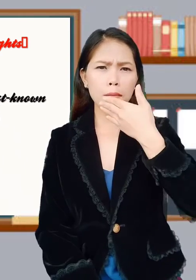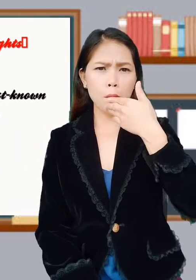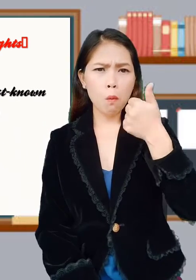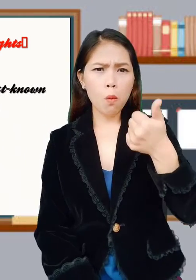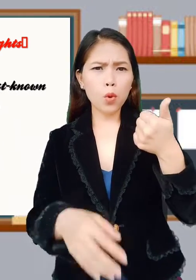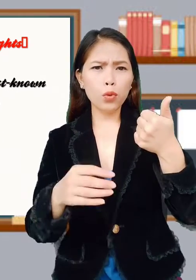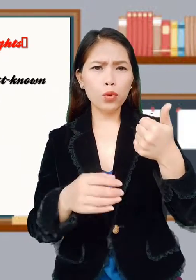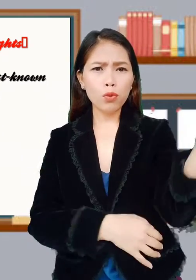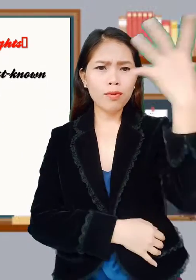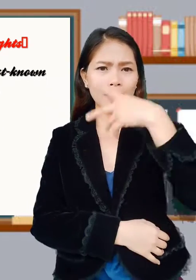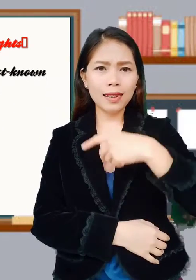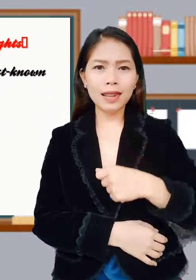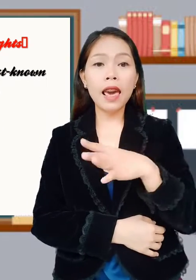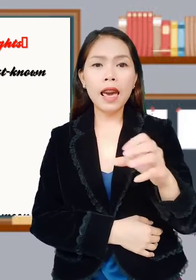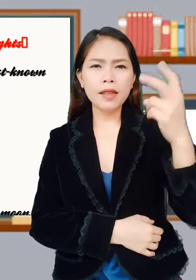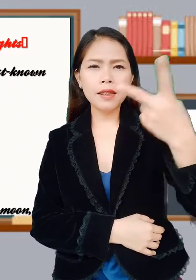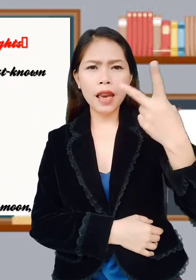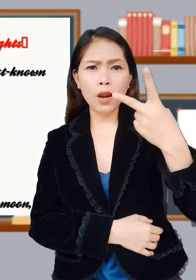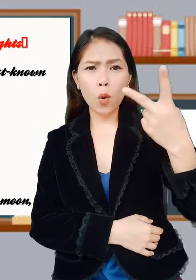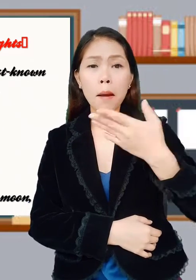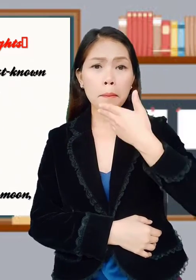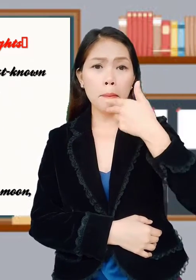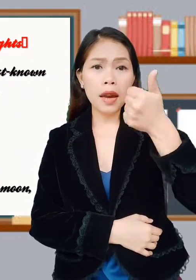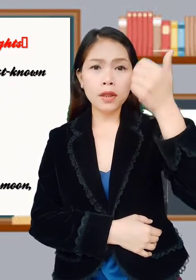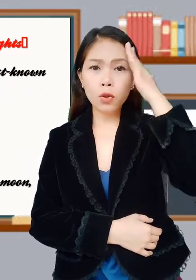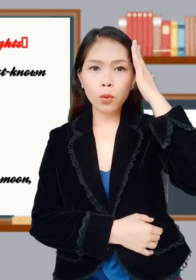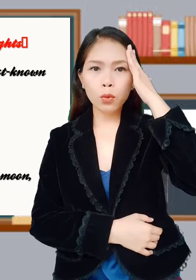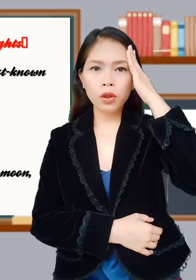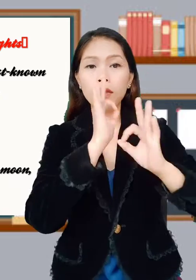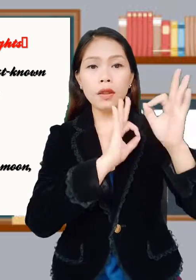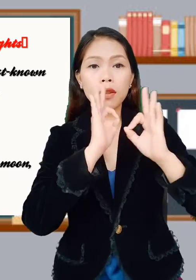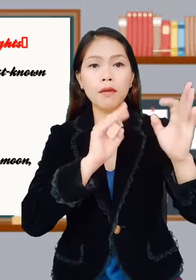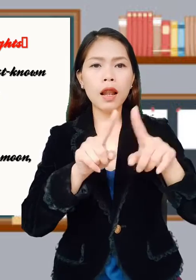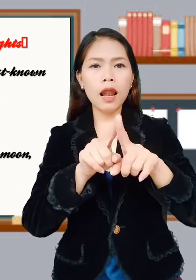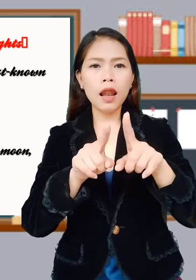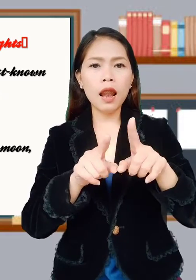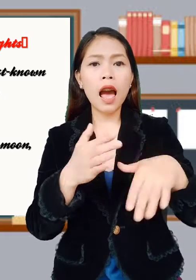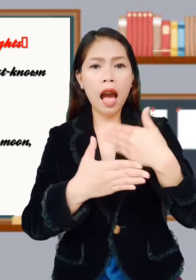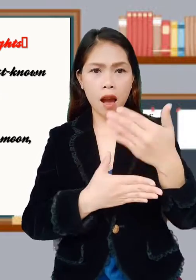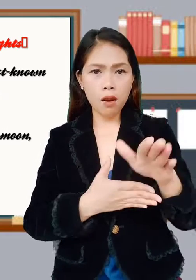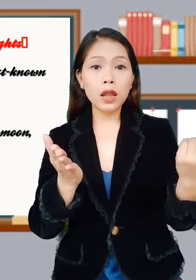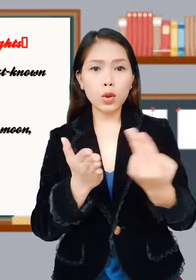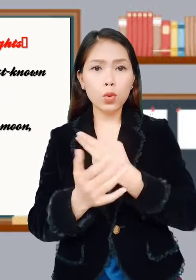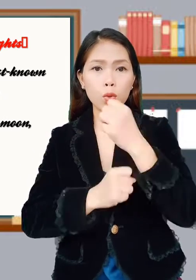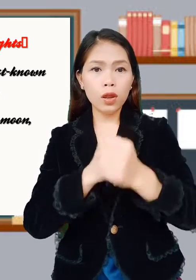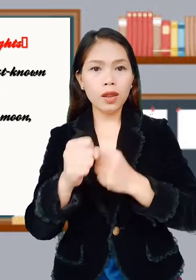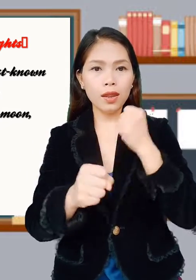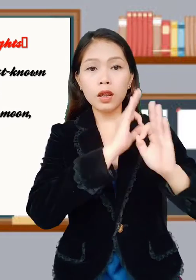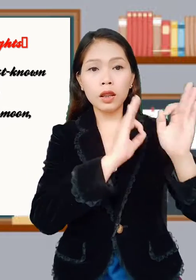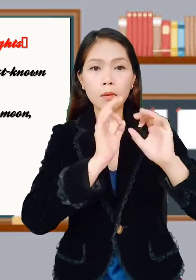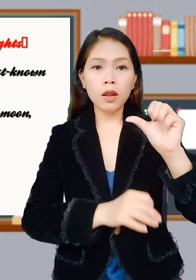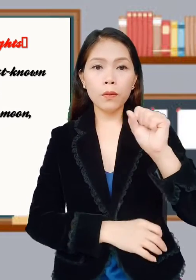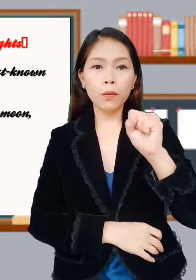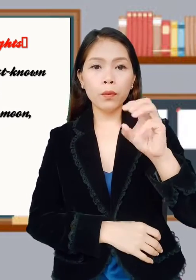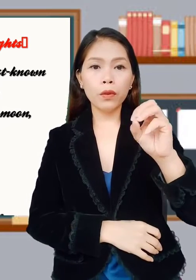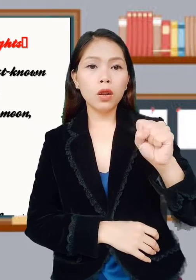Thailand's most enchanting and second best known festival after its New Year's festival